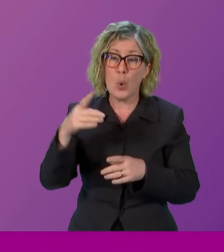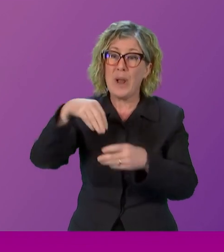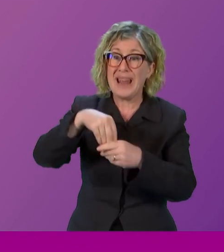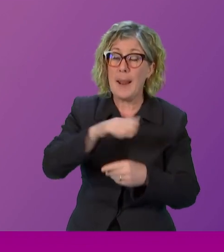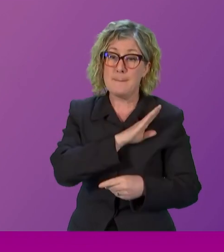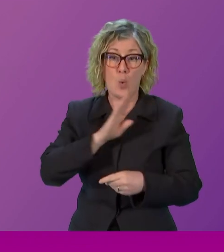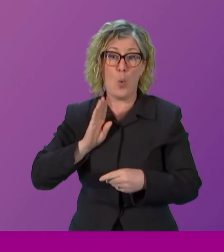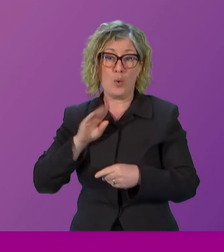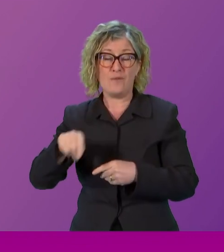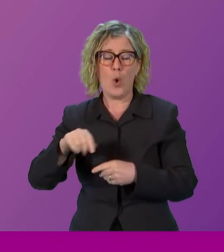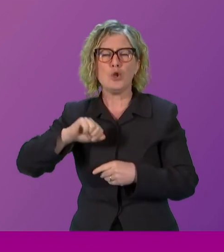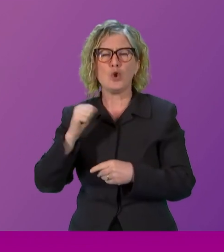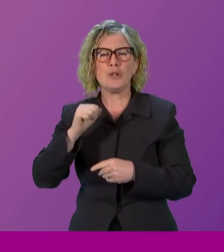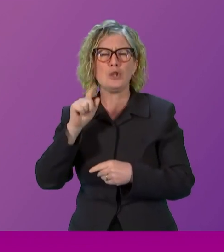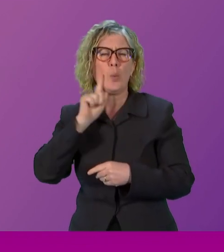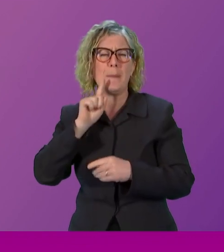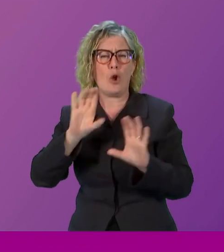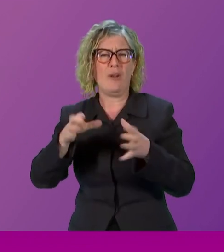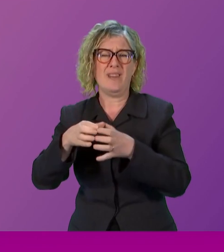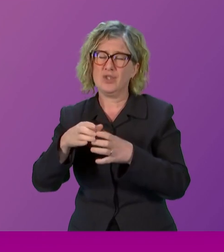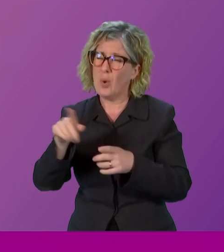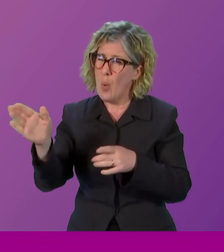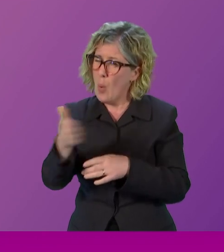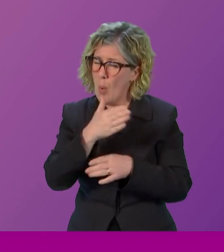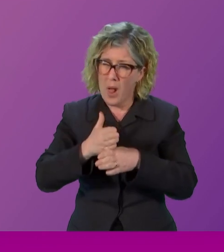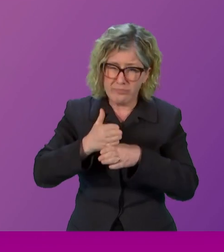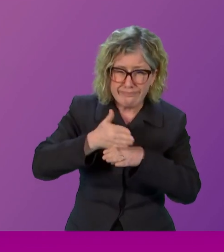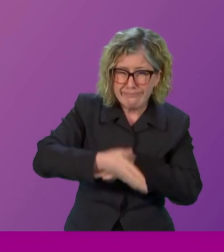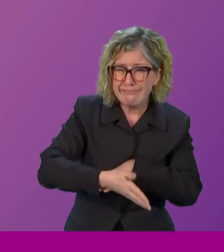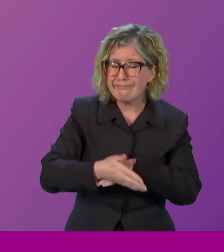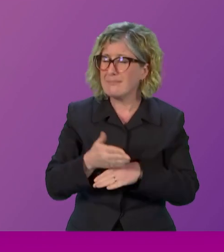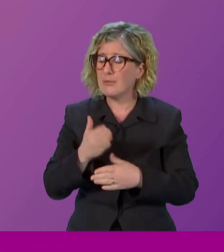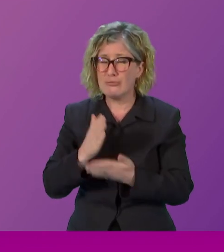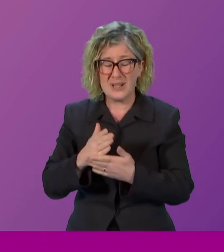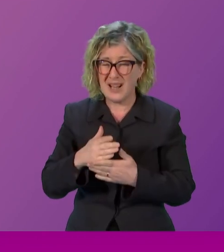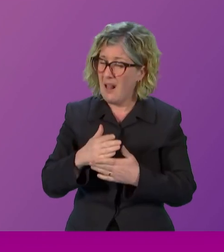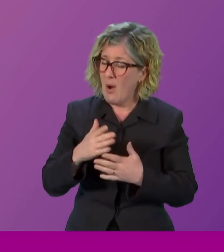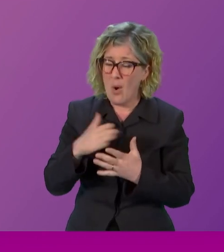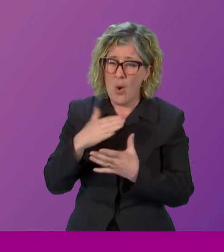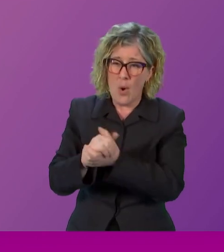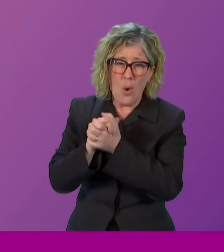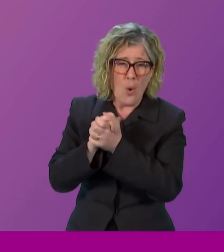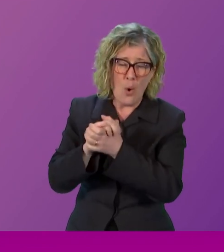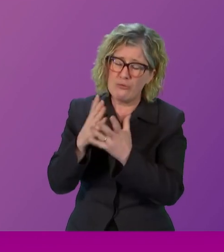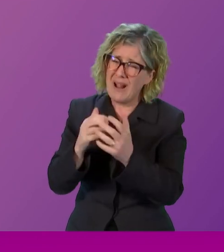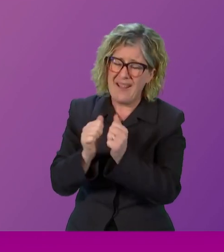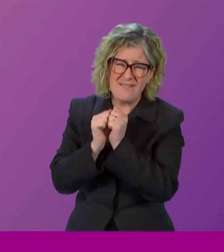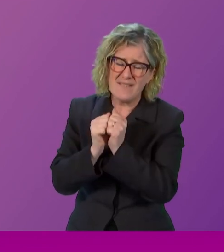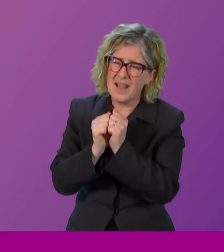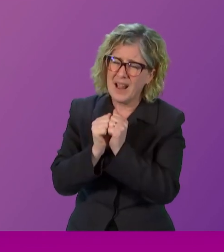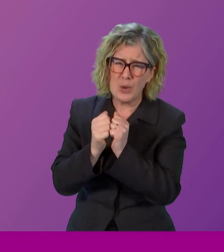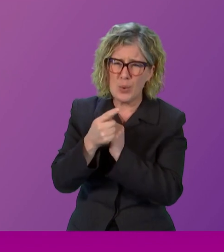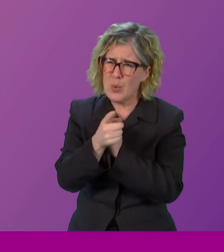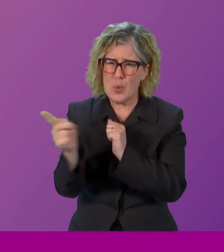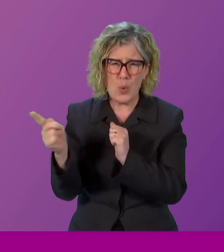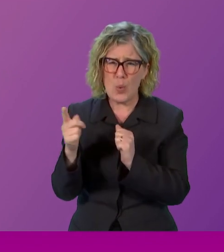and hardworking and an absolute treasure to spend time with. The goodie bags